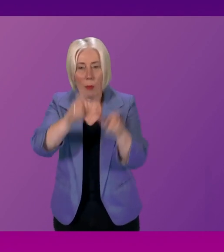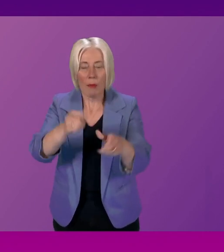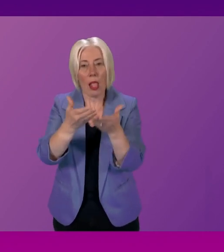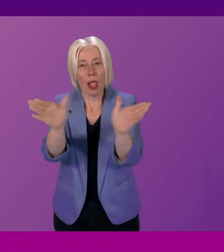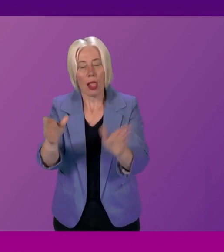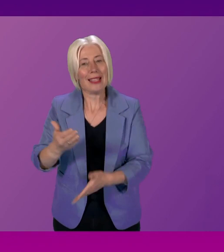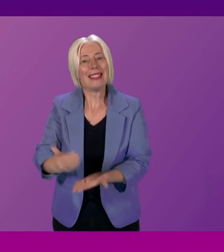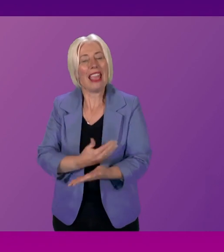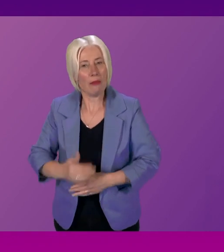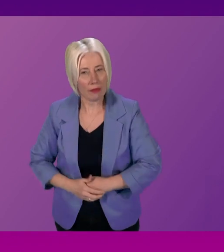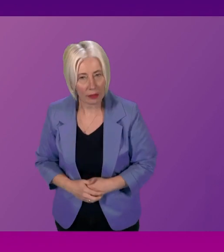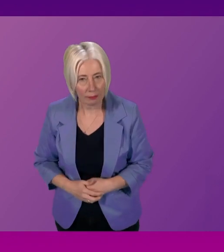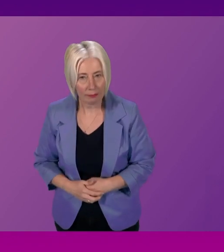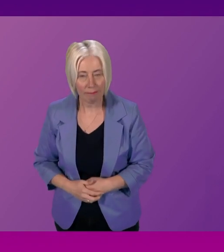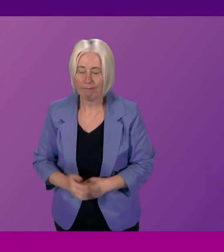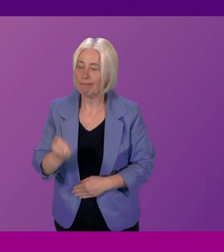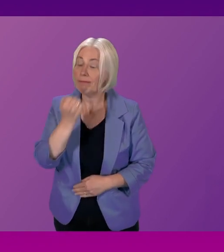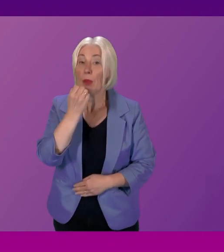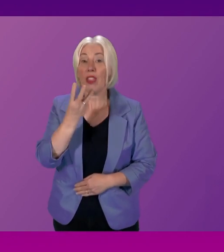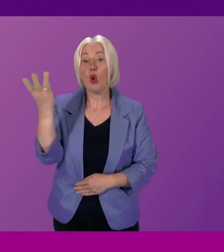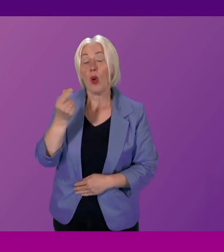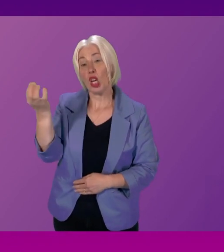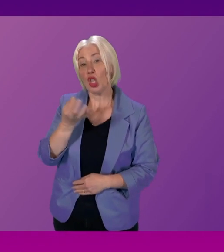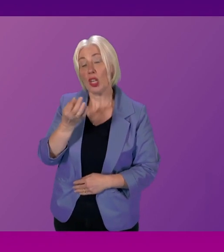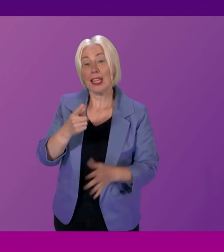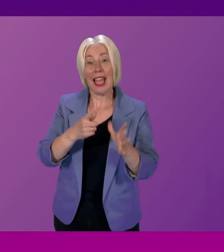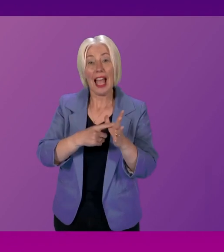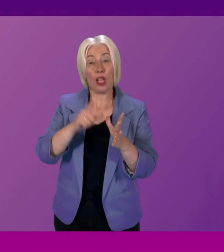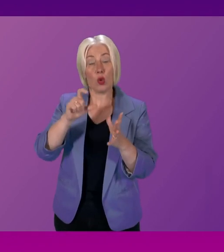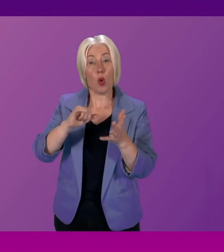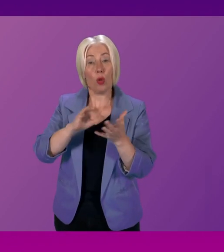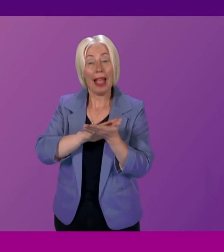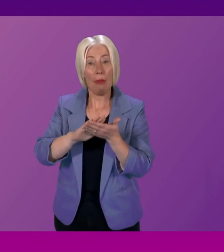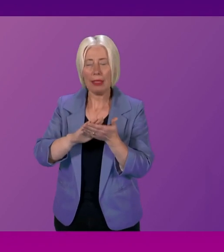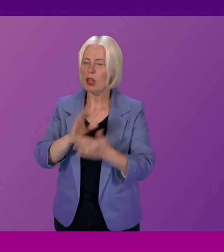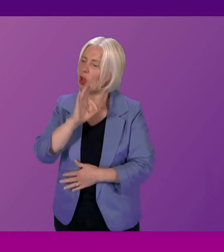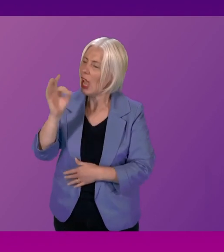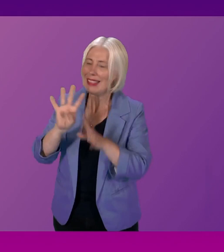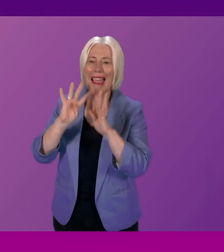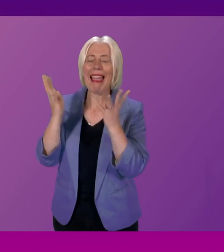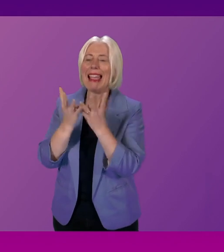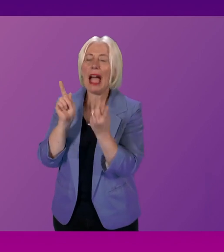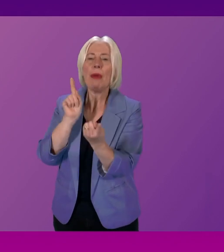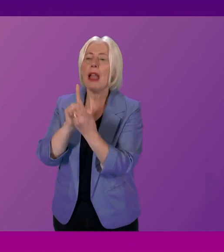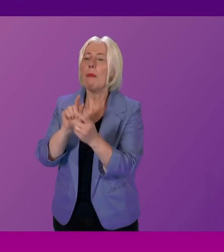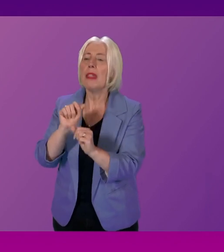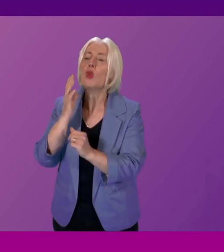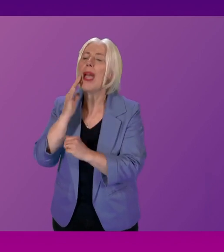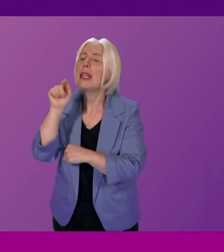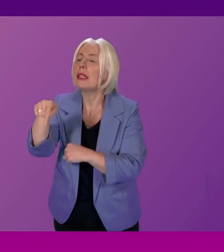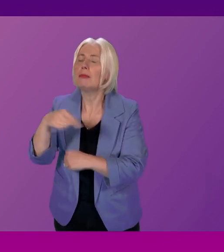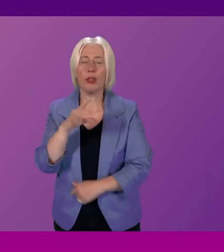Question number three, Alex Cole-Hamilton. Thank you, officer, to ask the First Minister when the Cabinet will next meet. First Minister. Tuesday.